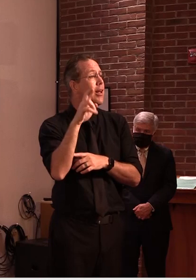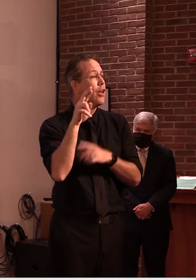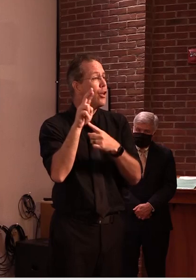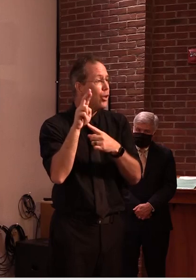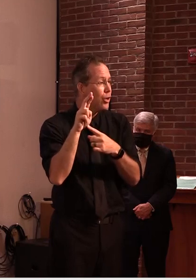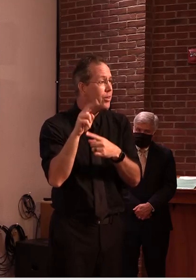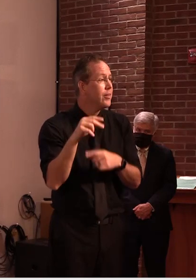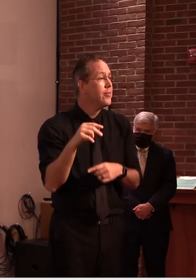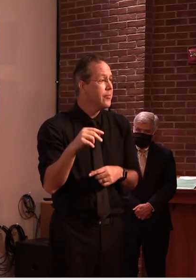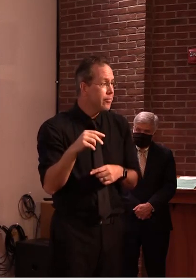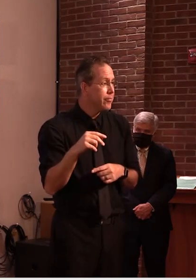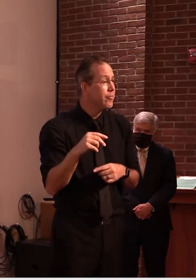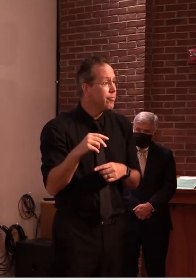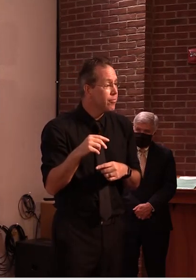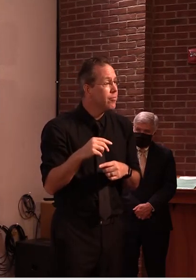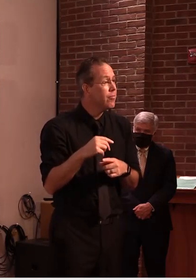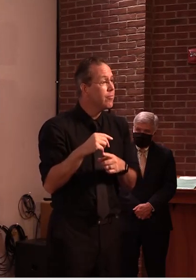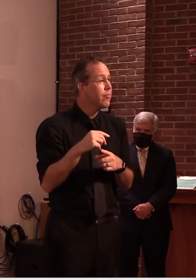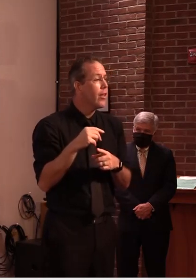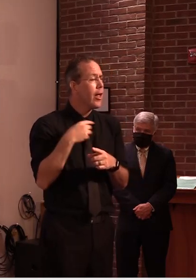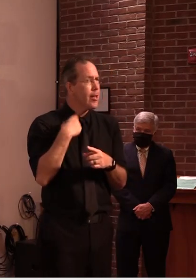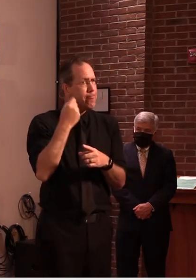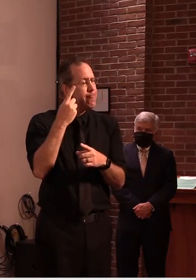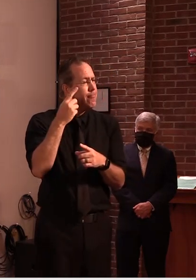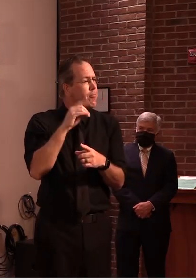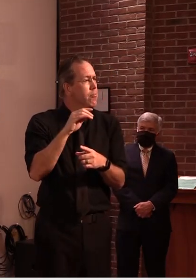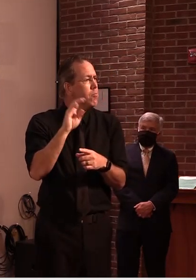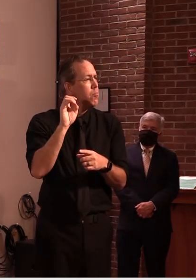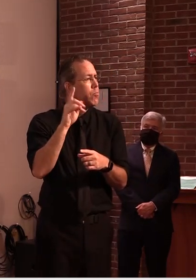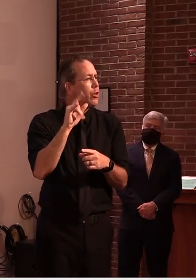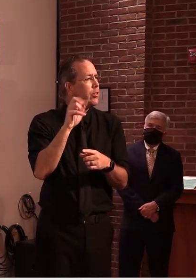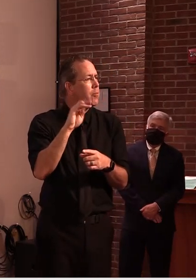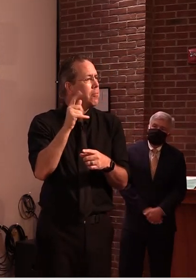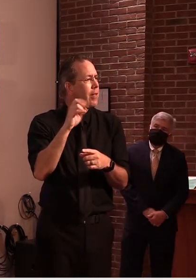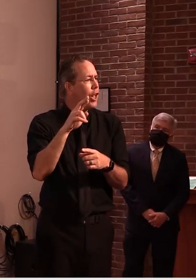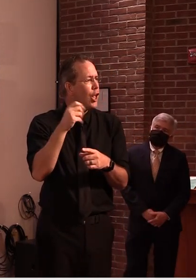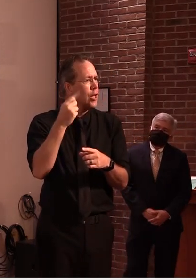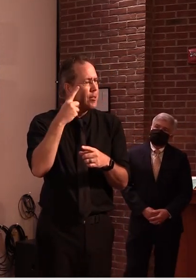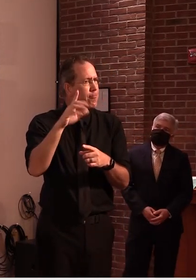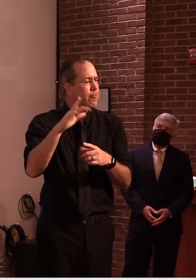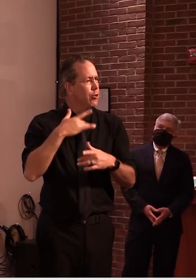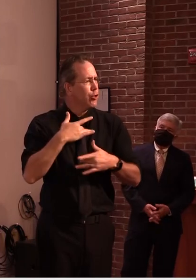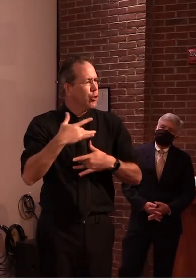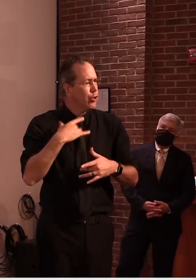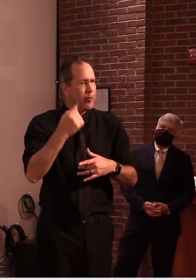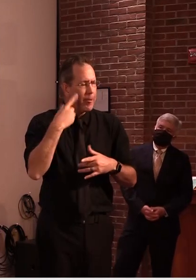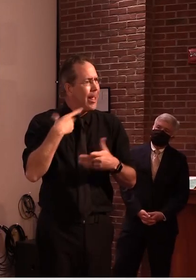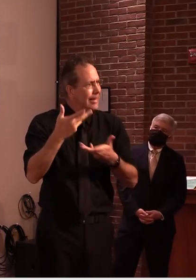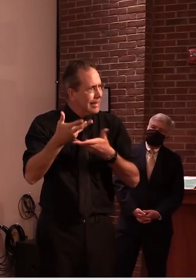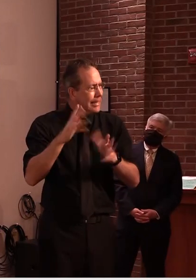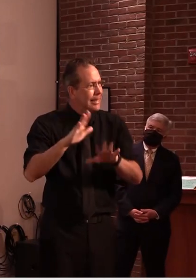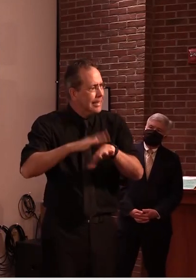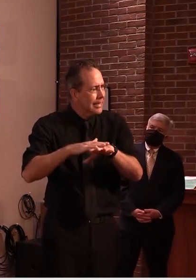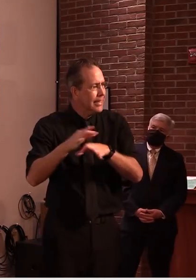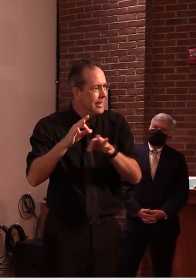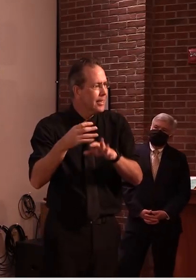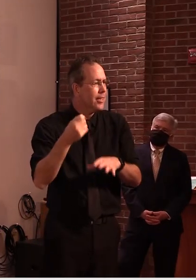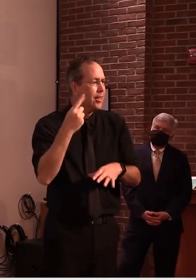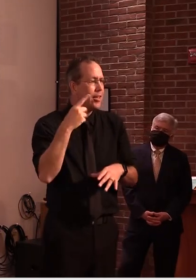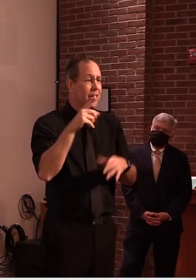has occurred i think what's come out most recently in the press has been a study from yale